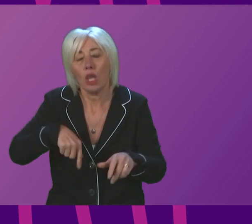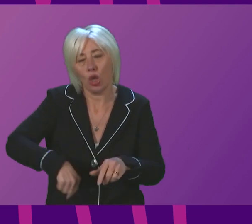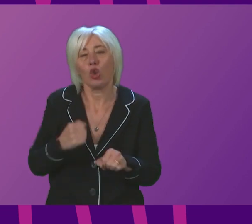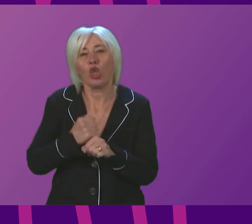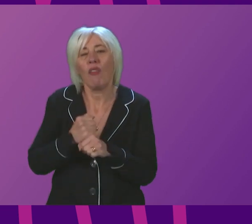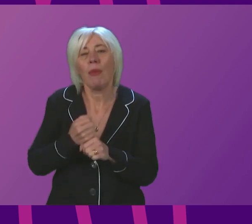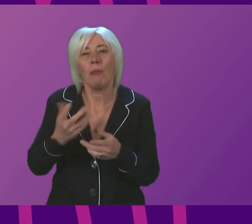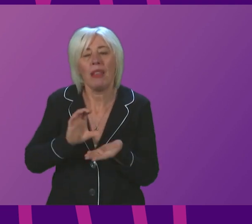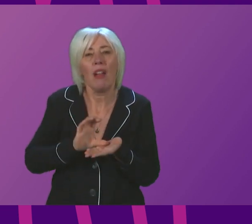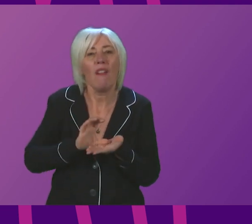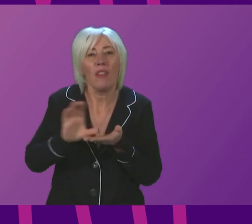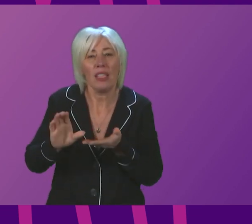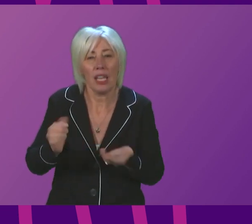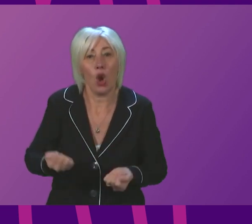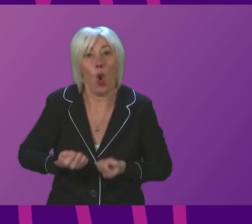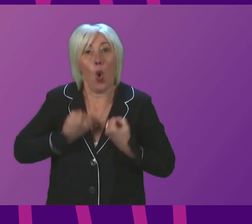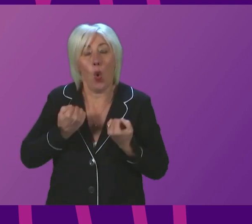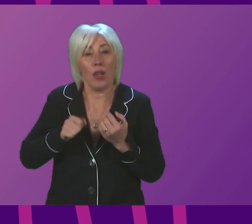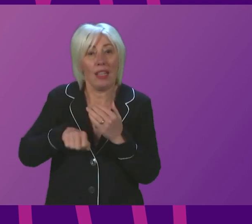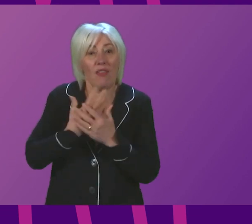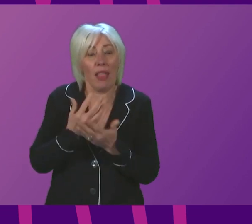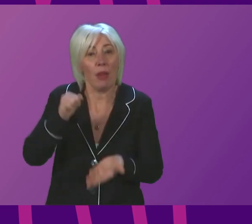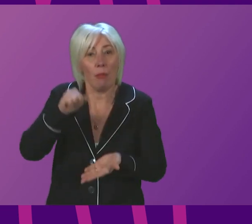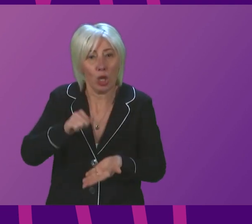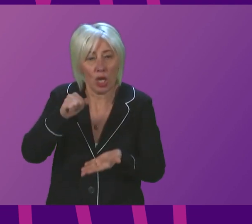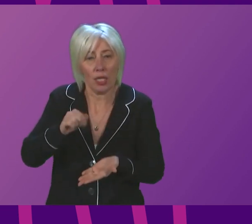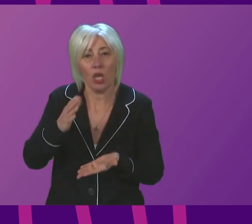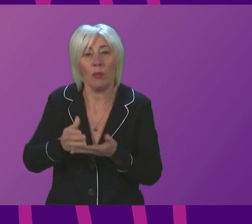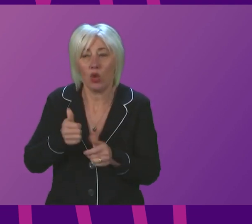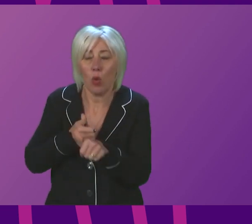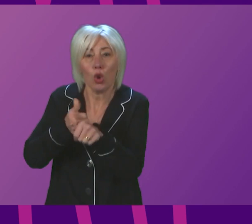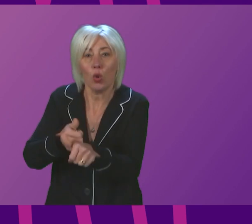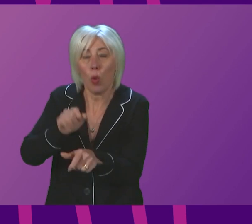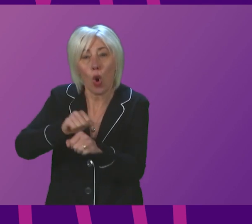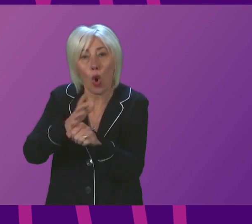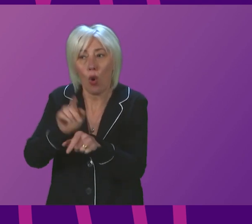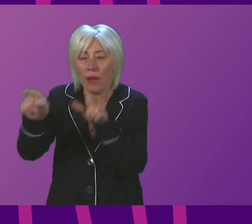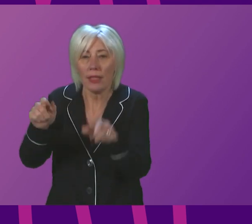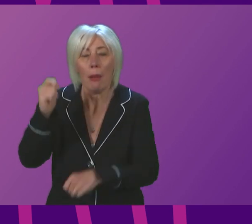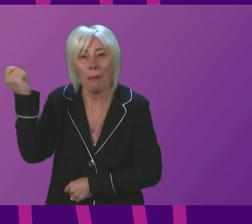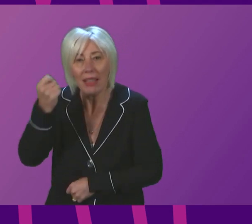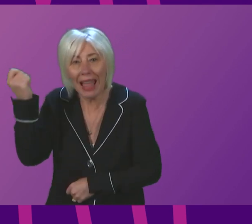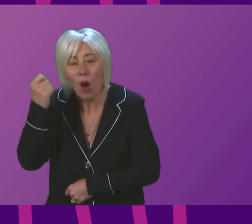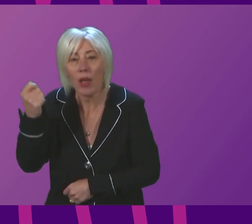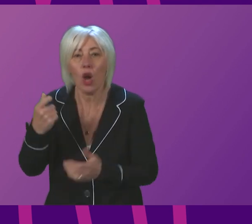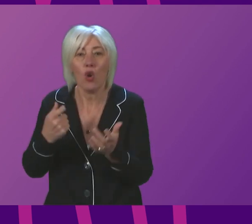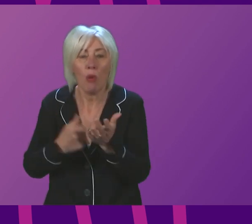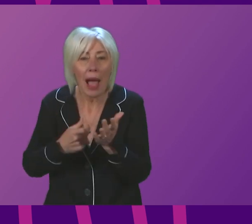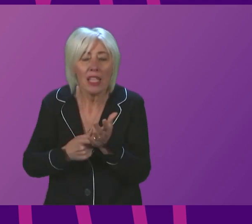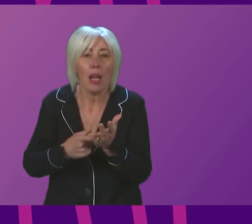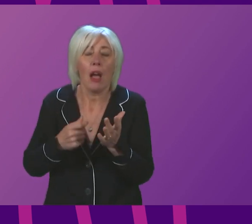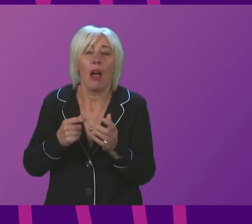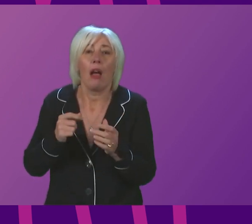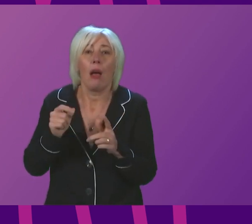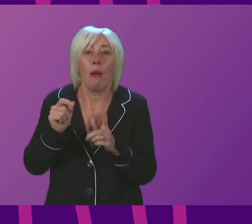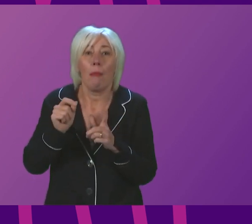funding for our own international development budget to provide COVID support for partner countries, Malawi, Rwanda, Zambia and Pakistan.